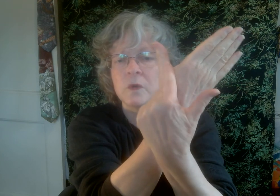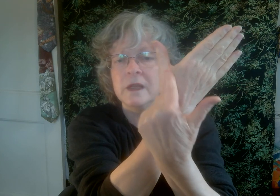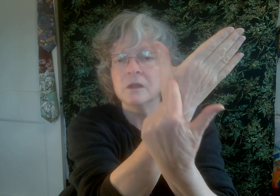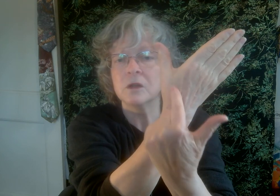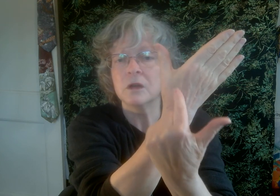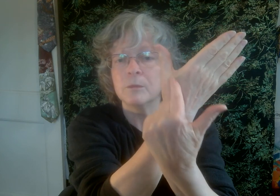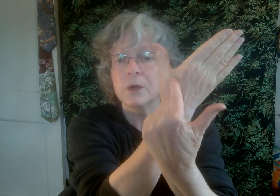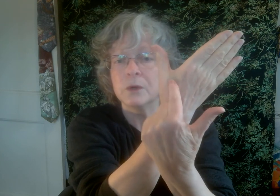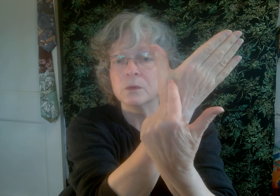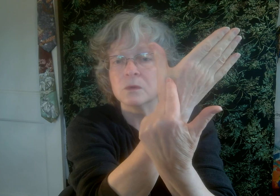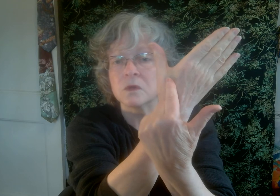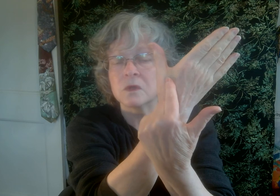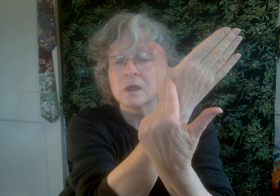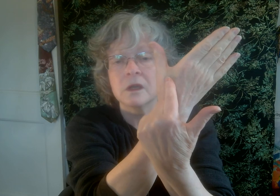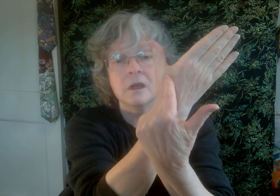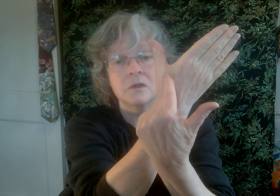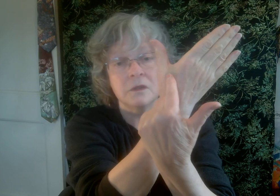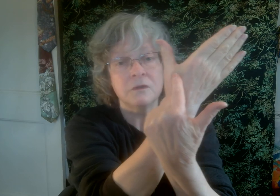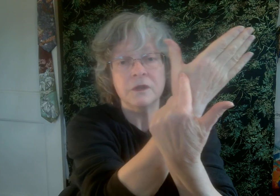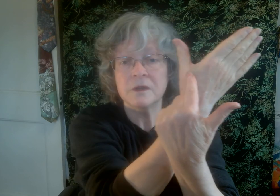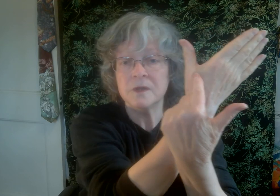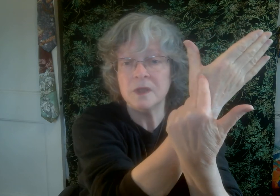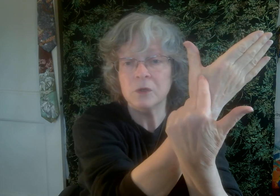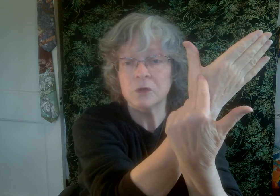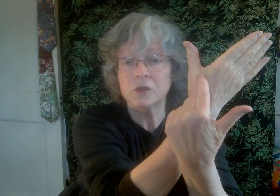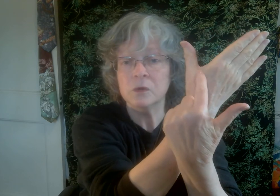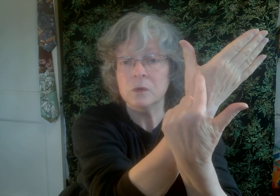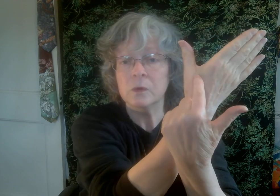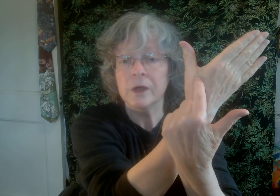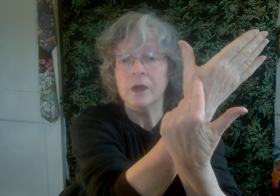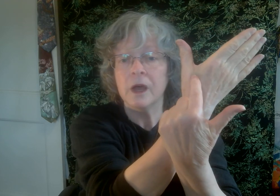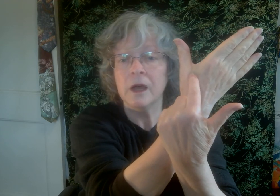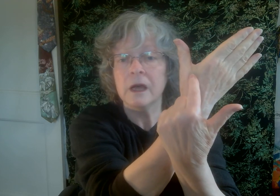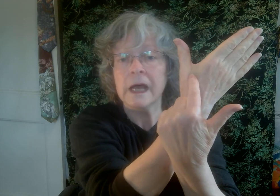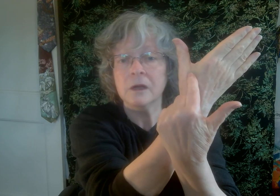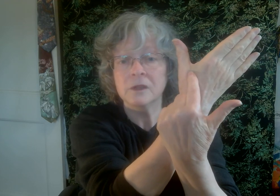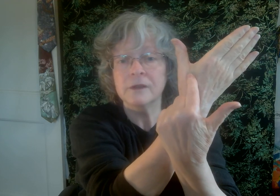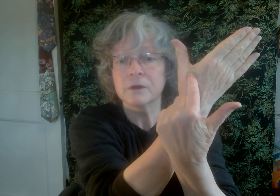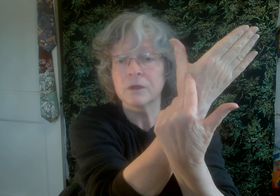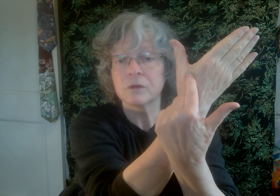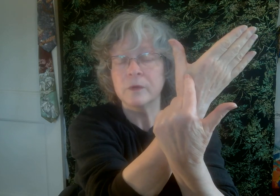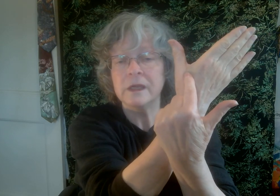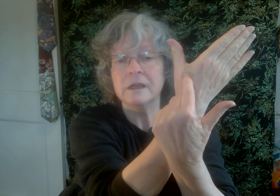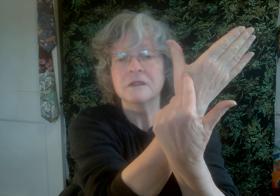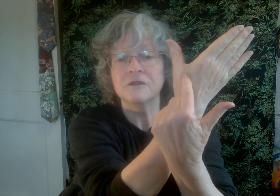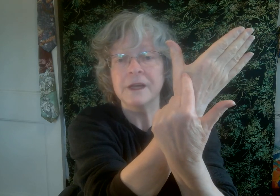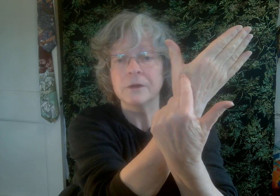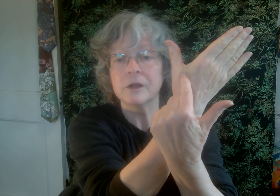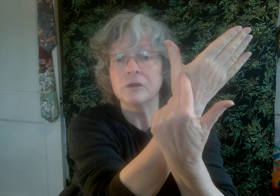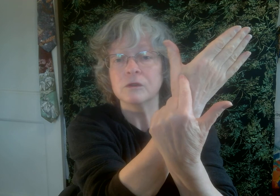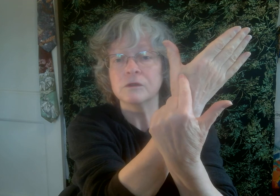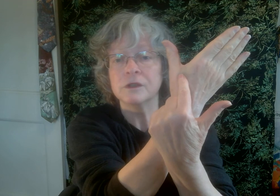the long bones. So this is very similar to how Liver 3 is found on your foot.